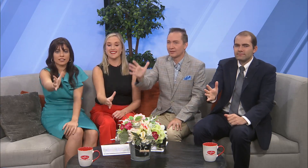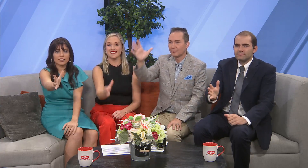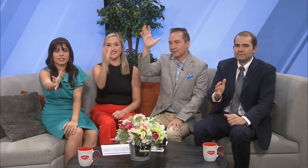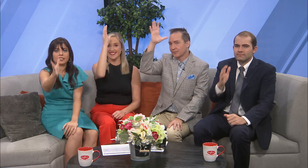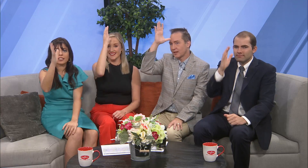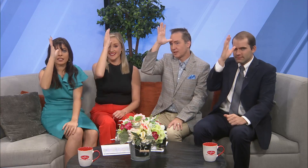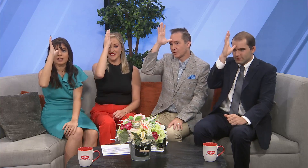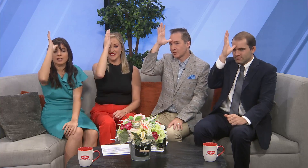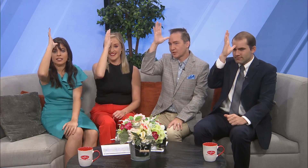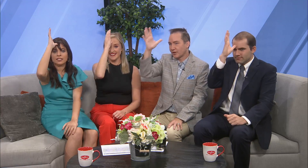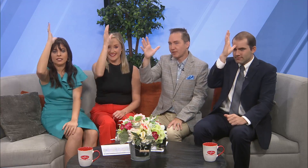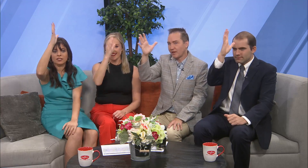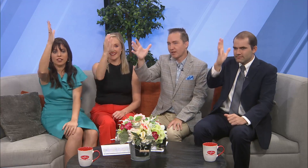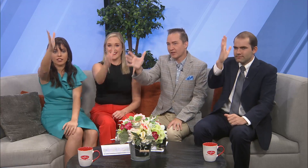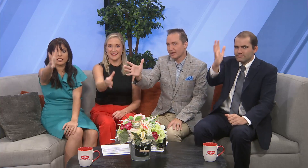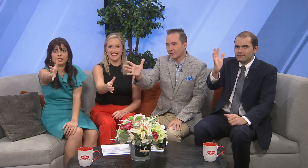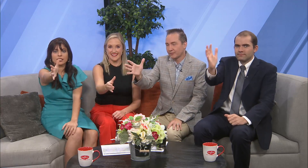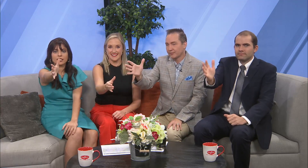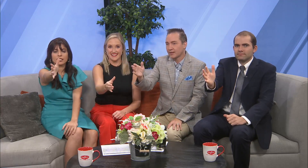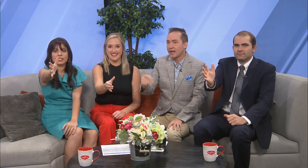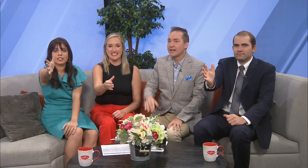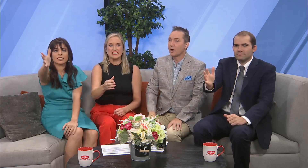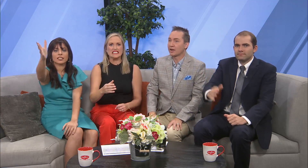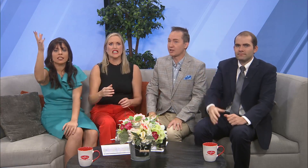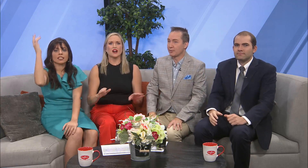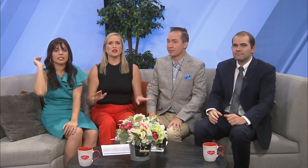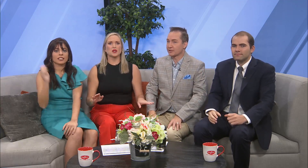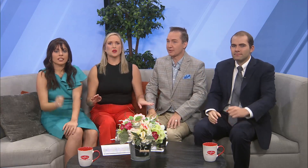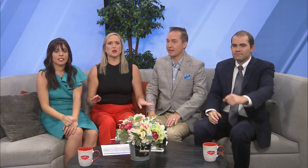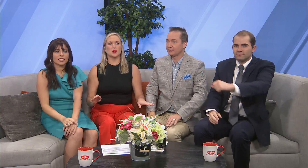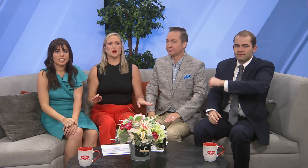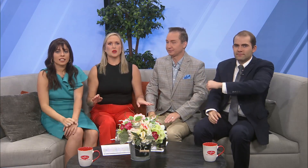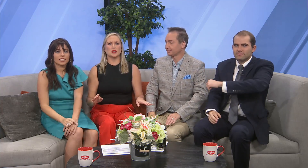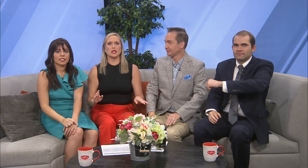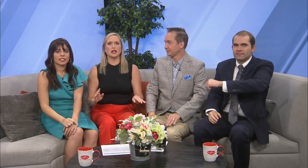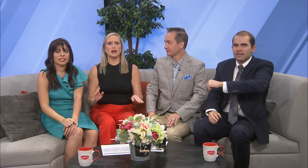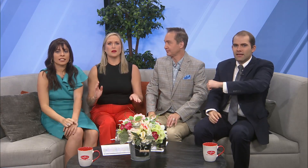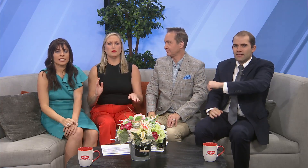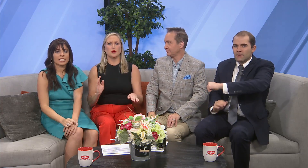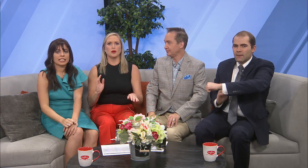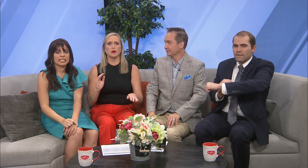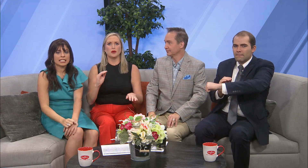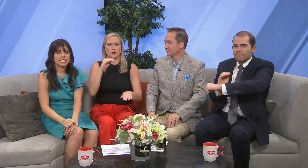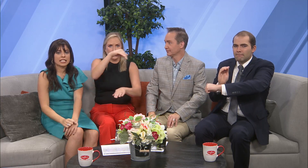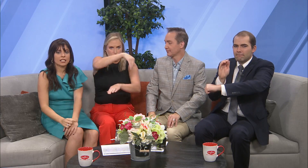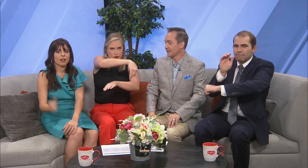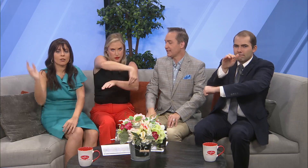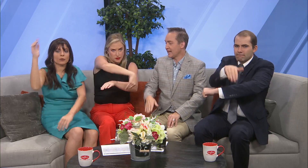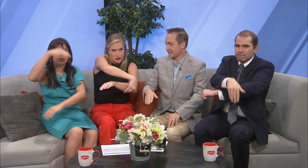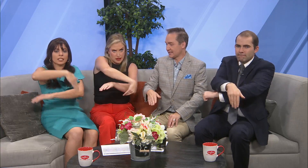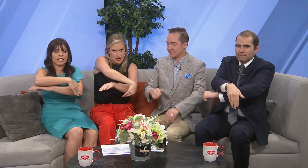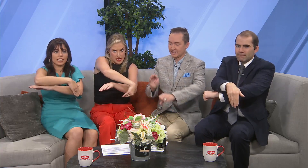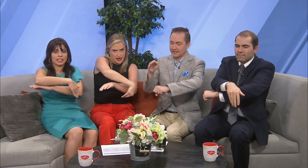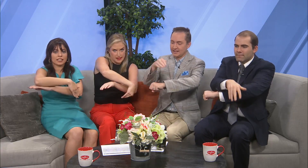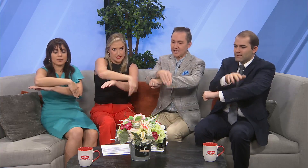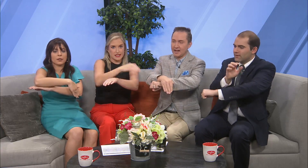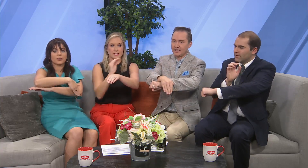Yes. And so is his grandfather. Okay, do you remember this one now? Night. Oh, Night. Night.